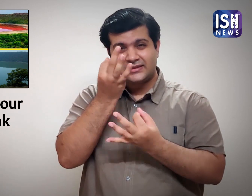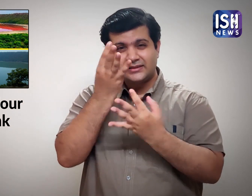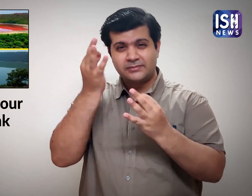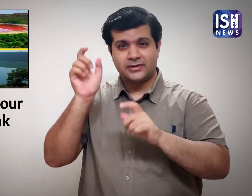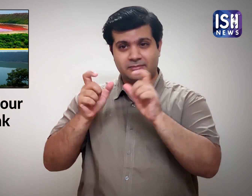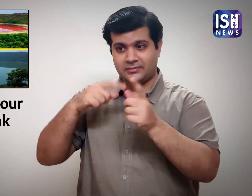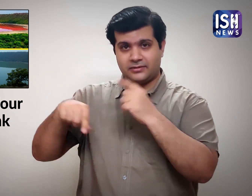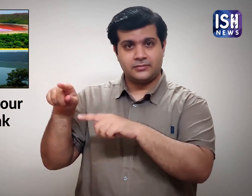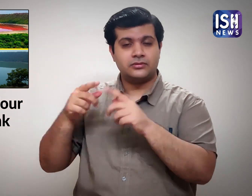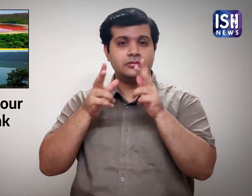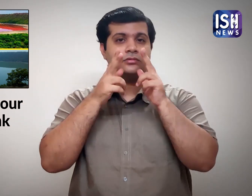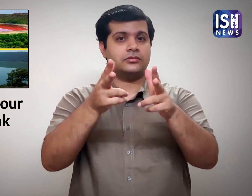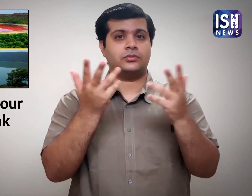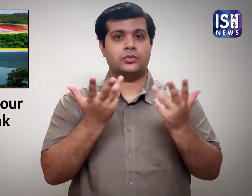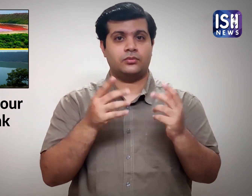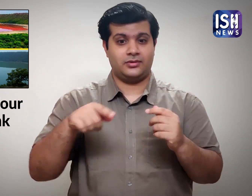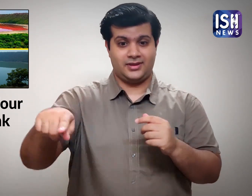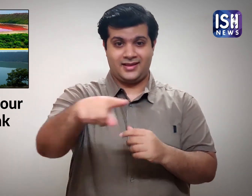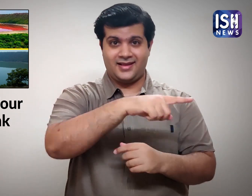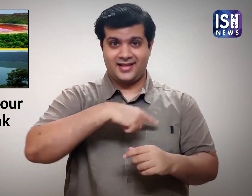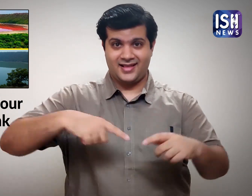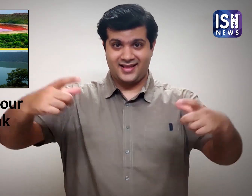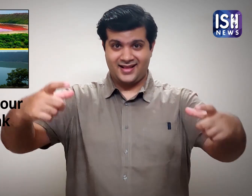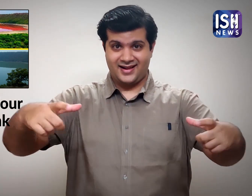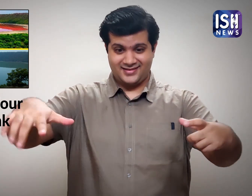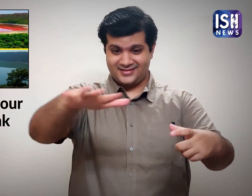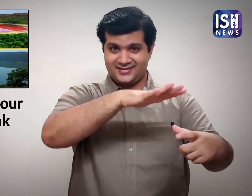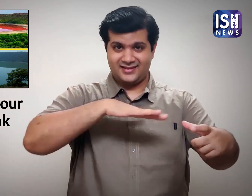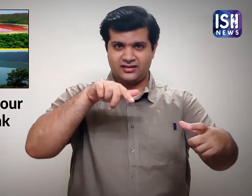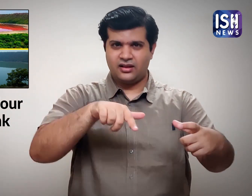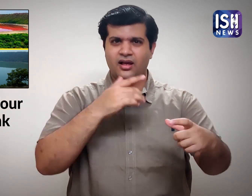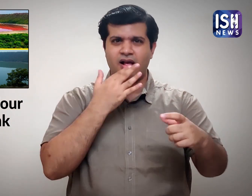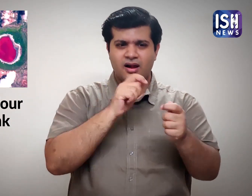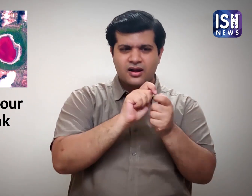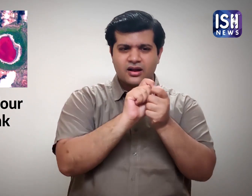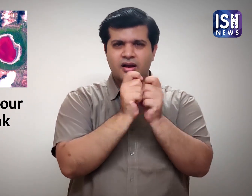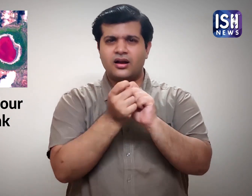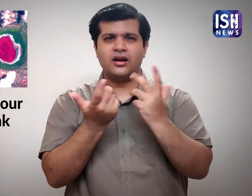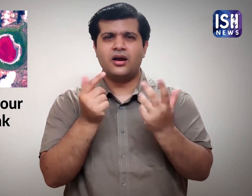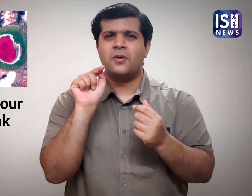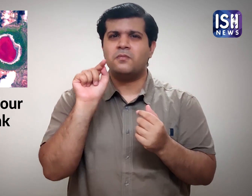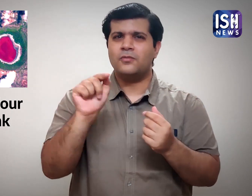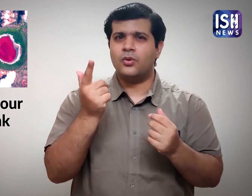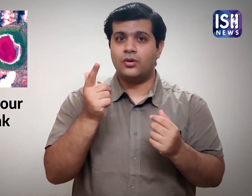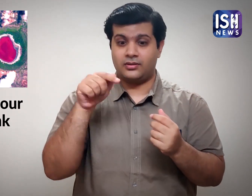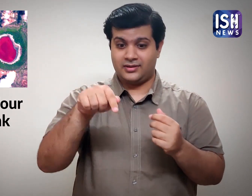According to experts, the colour change